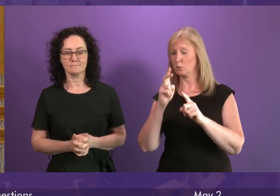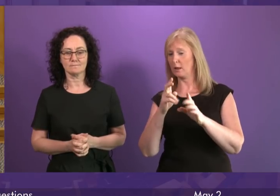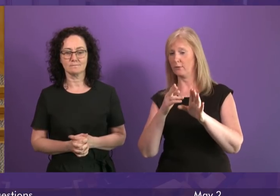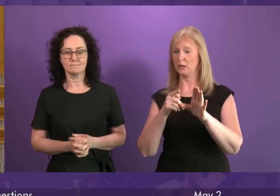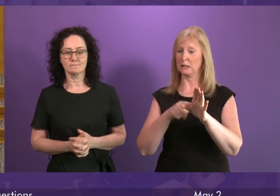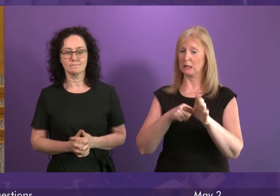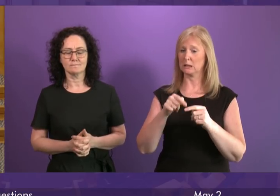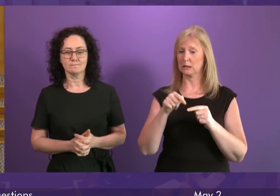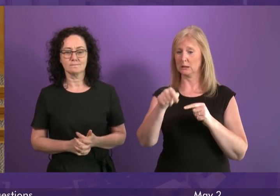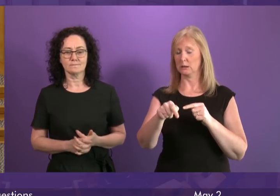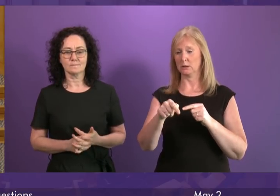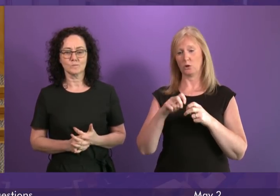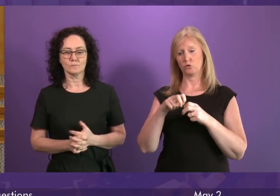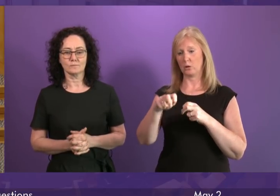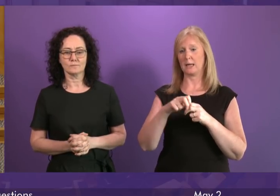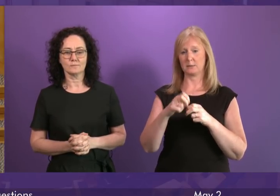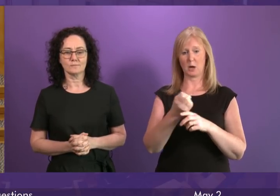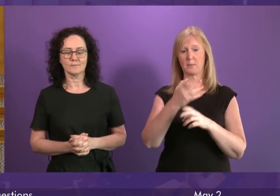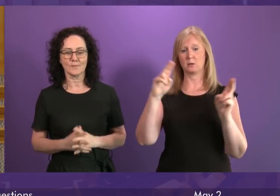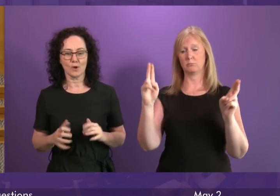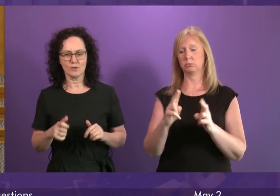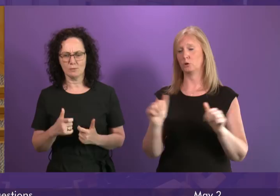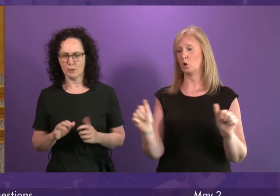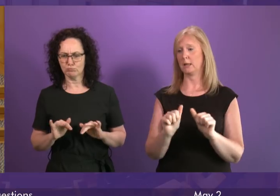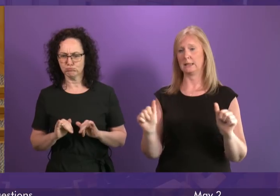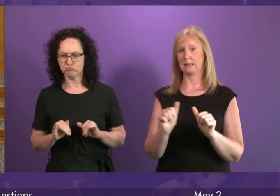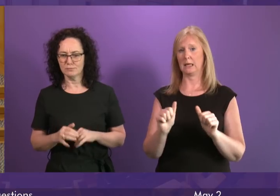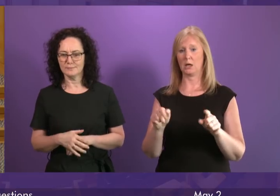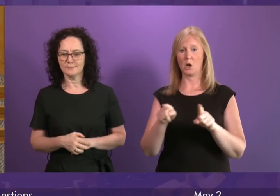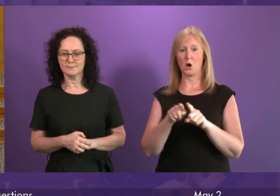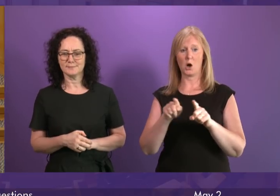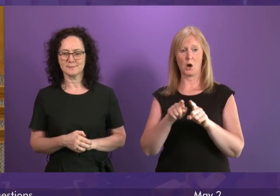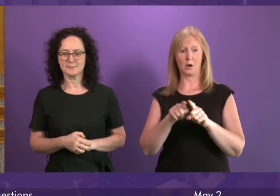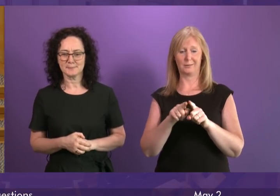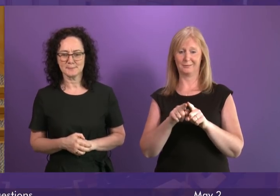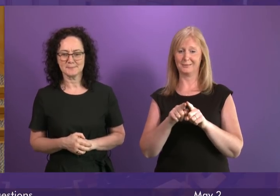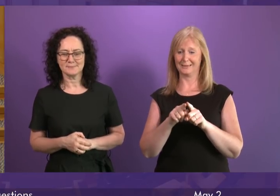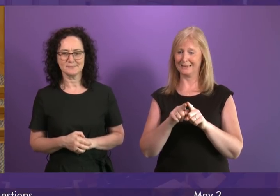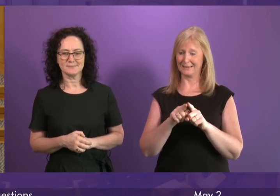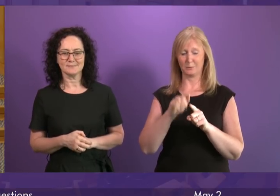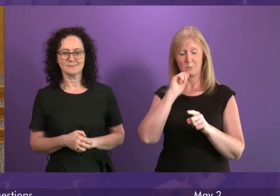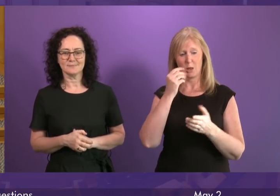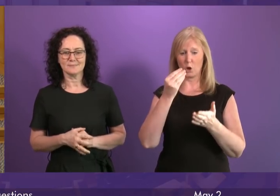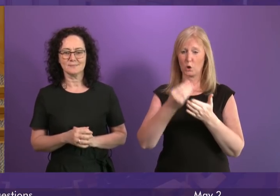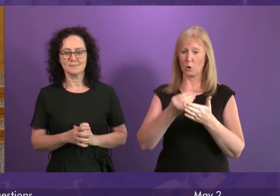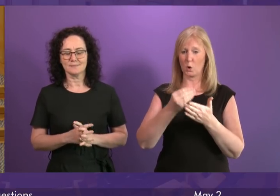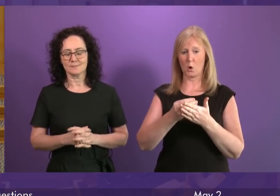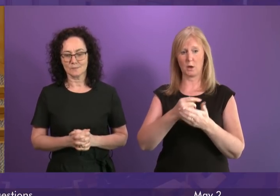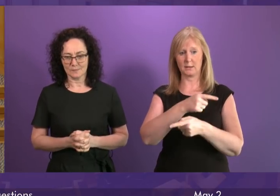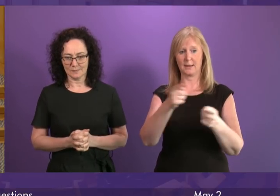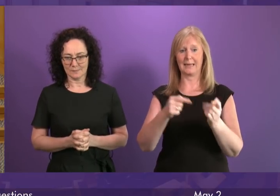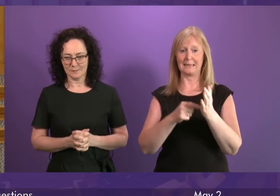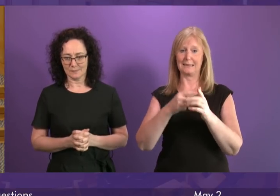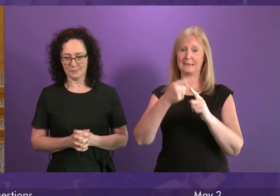transport emissions and its lack of planning on a landfill ban could cost taxpayers 1 billion